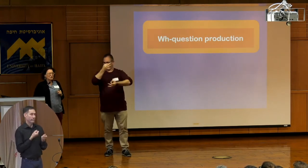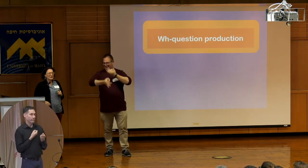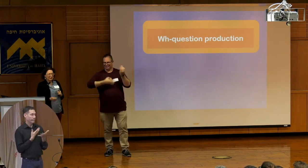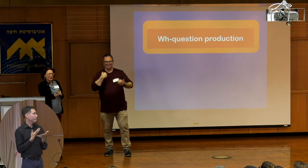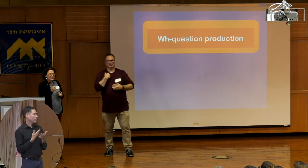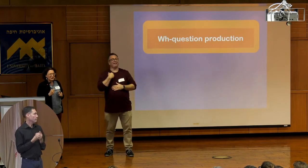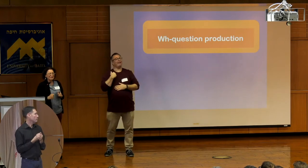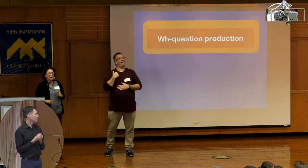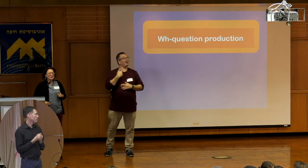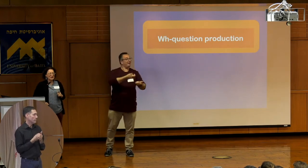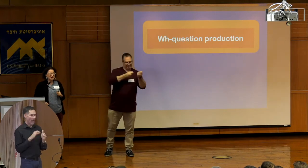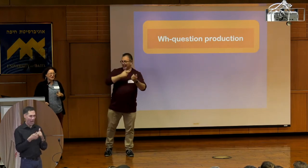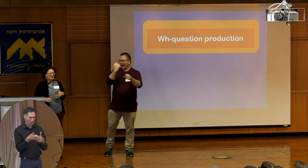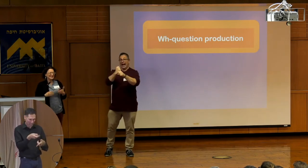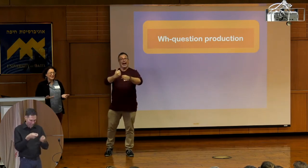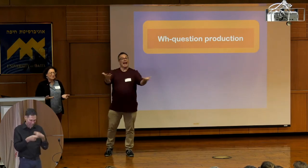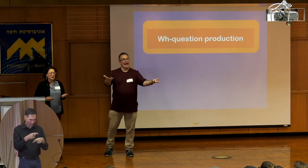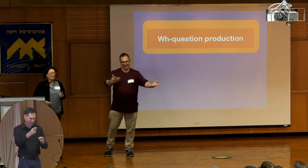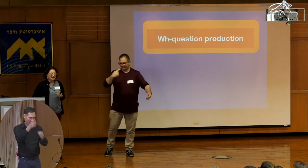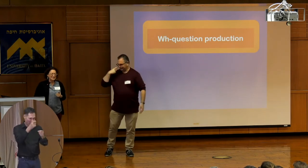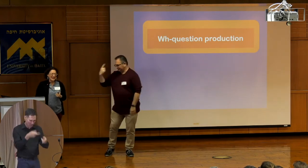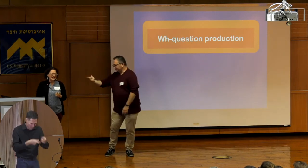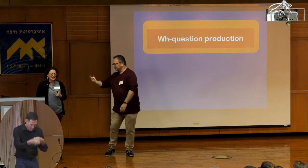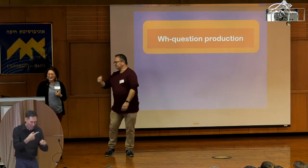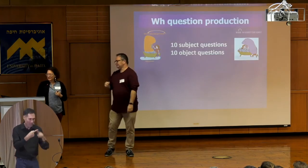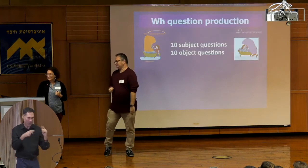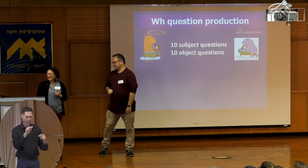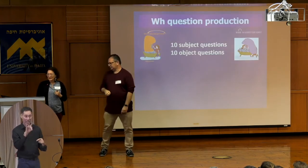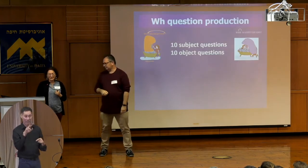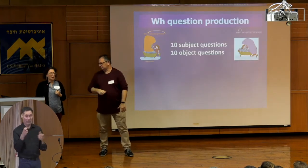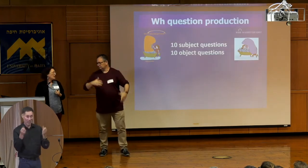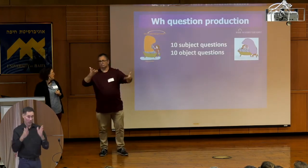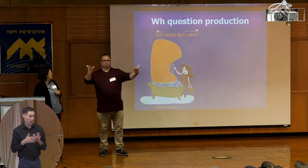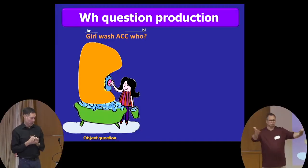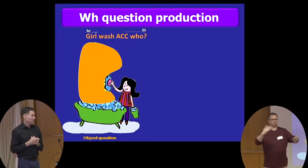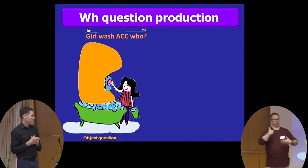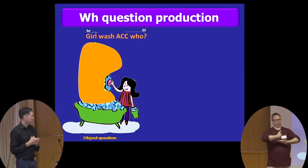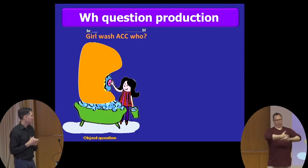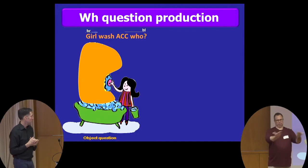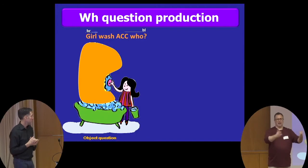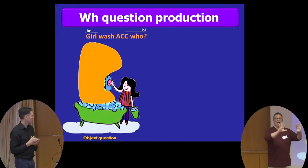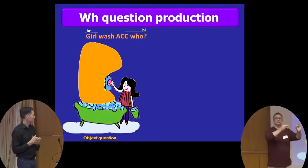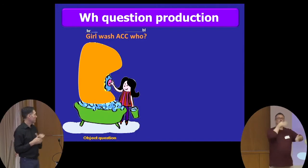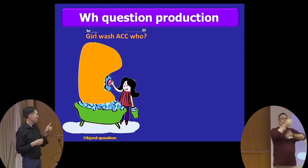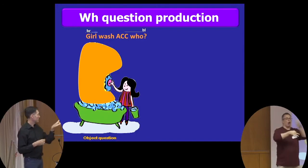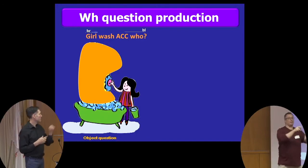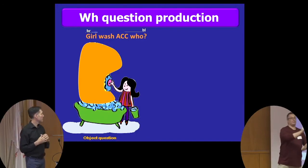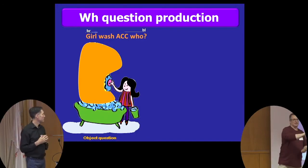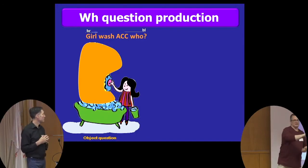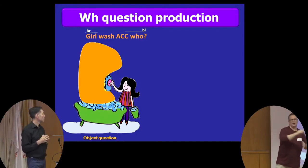do we fish WH questions from native signers? So we have a task. We show them